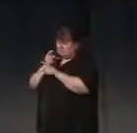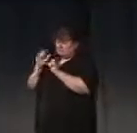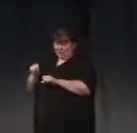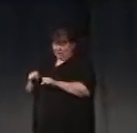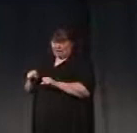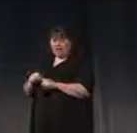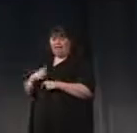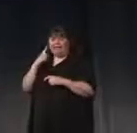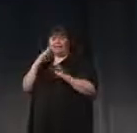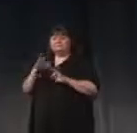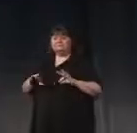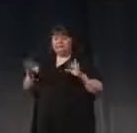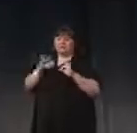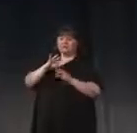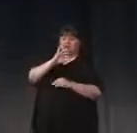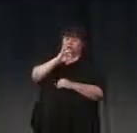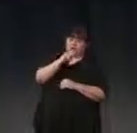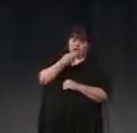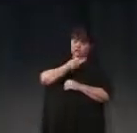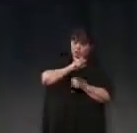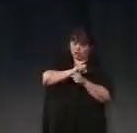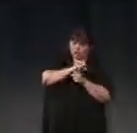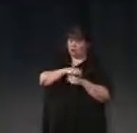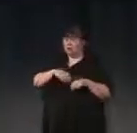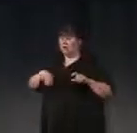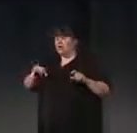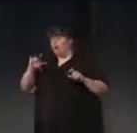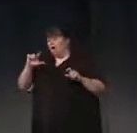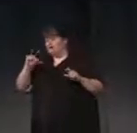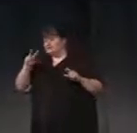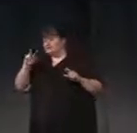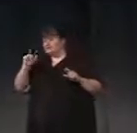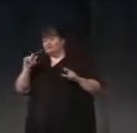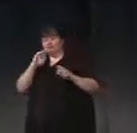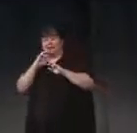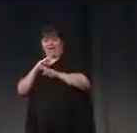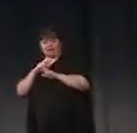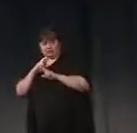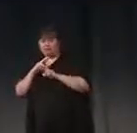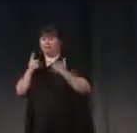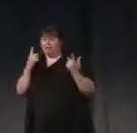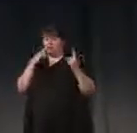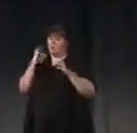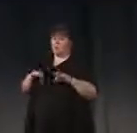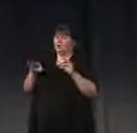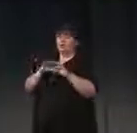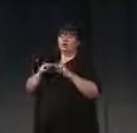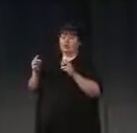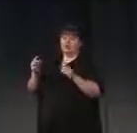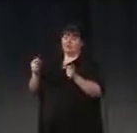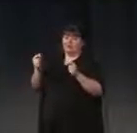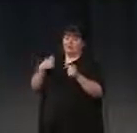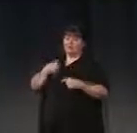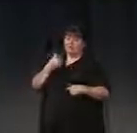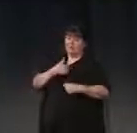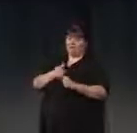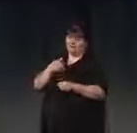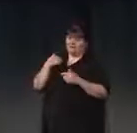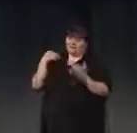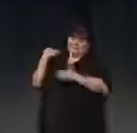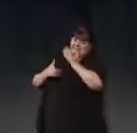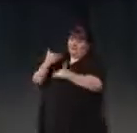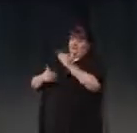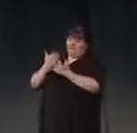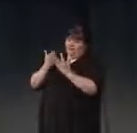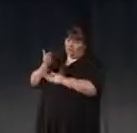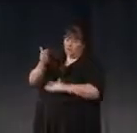it's important to what Josh is doing, important to what Alva is reacting against. So very quickly, and I apologize for speeding through